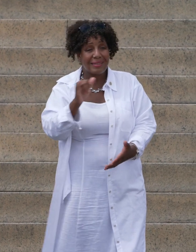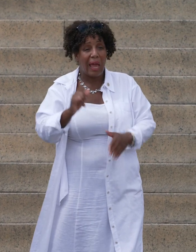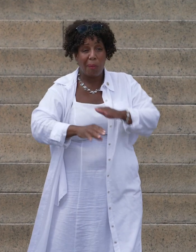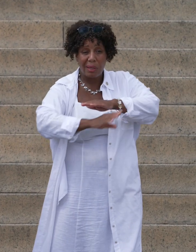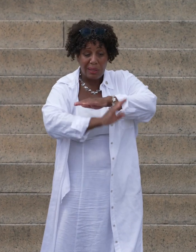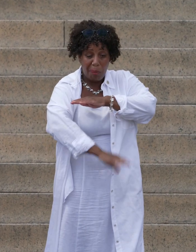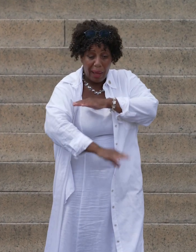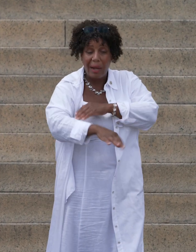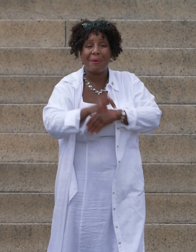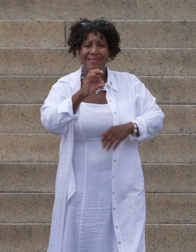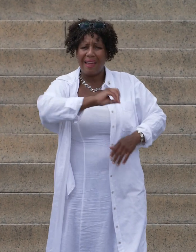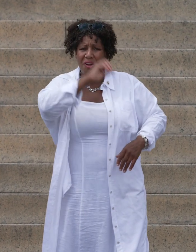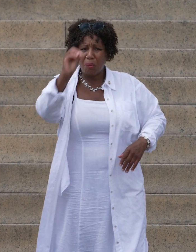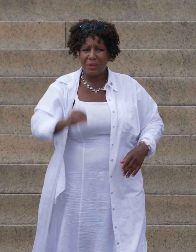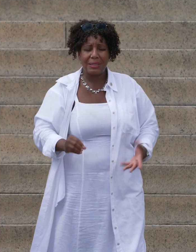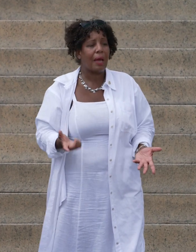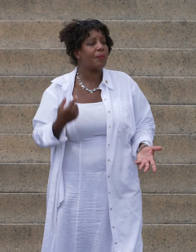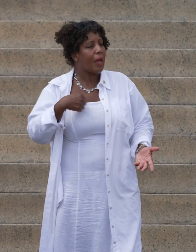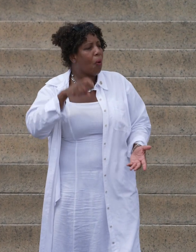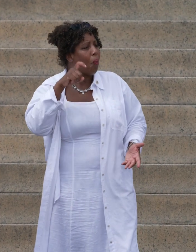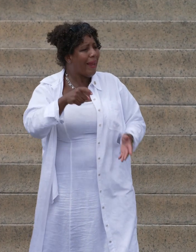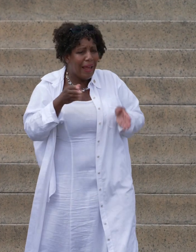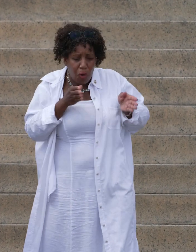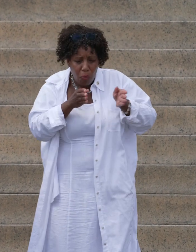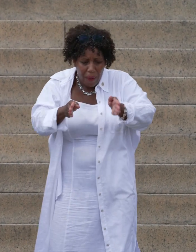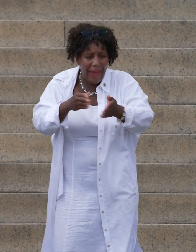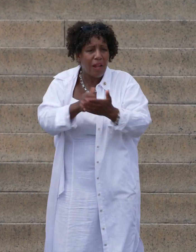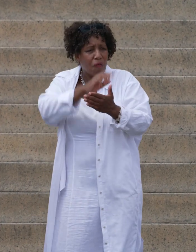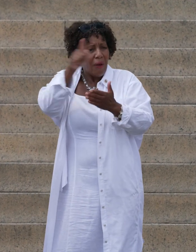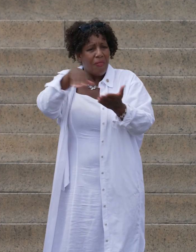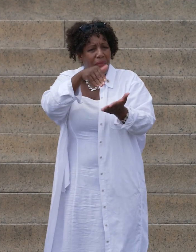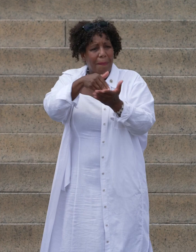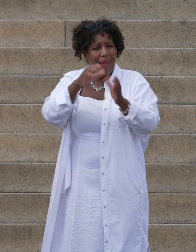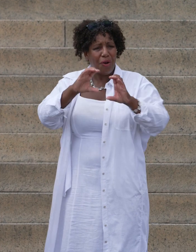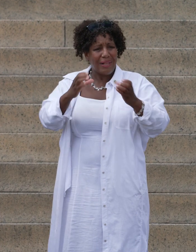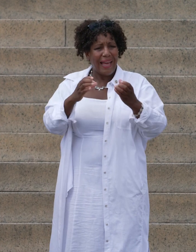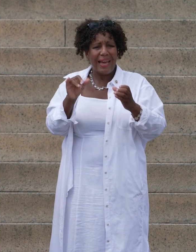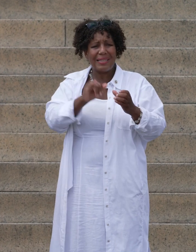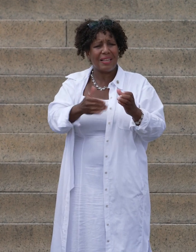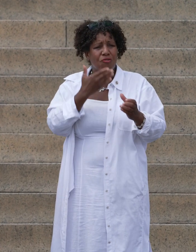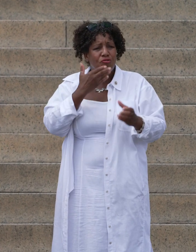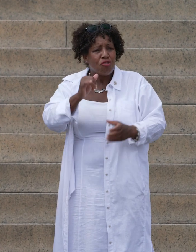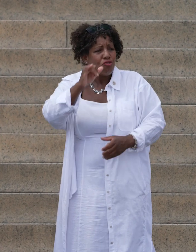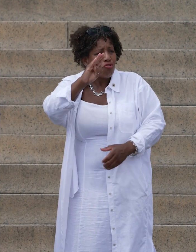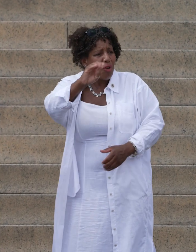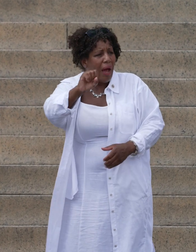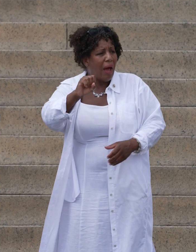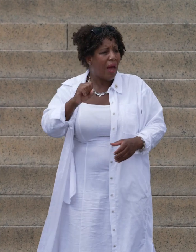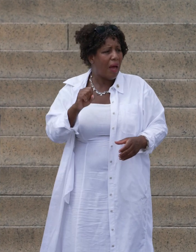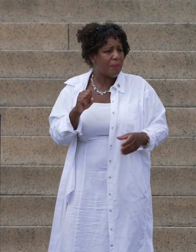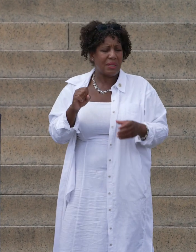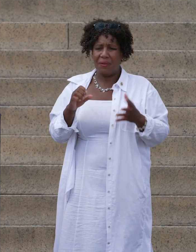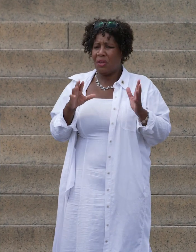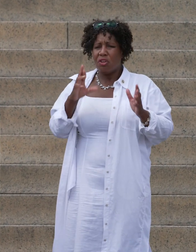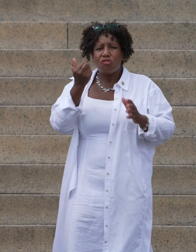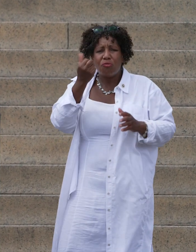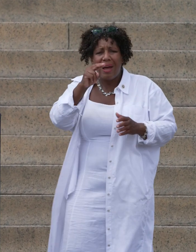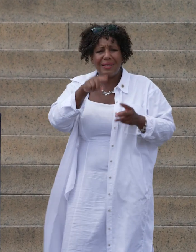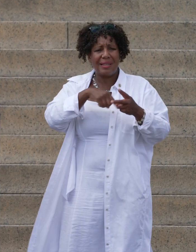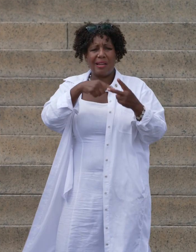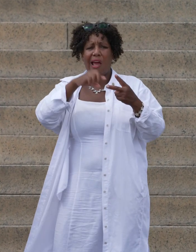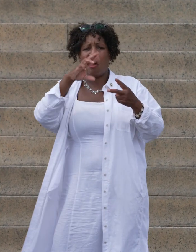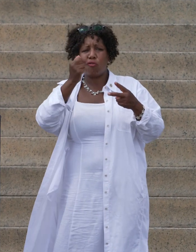bottom 90%, we need a pathway to the middle class, and for good jobs that Rustin and